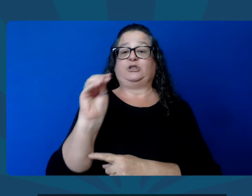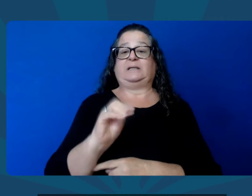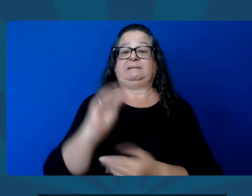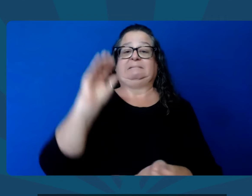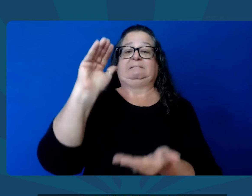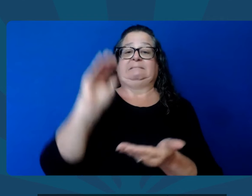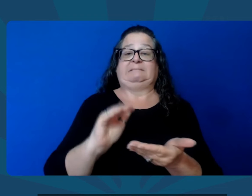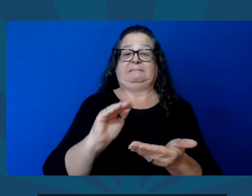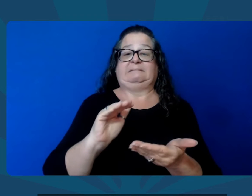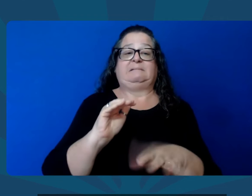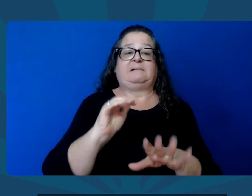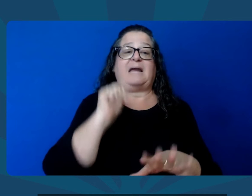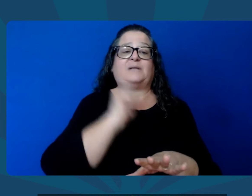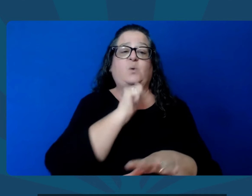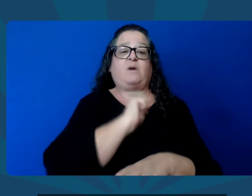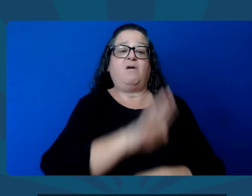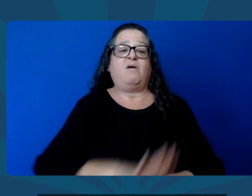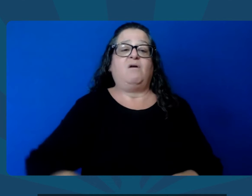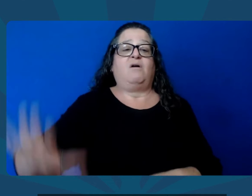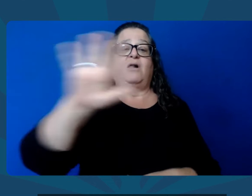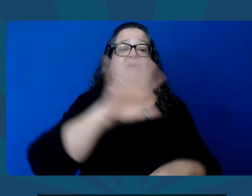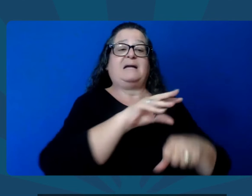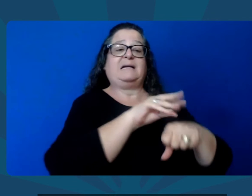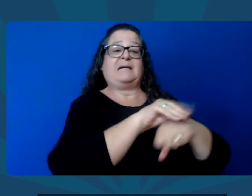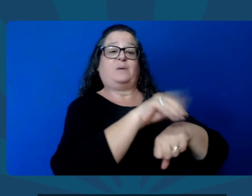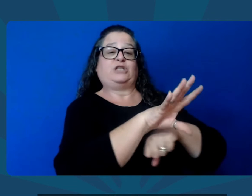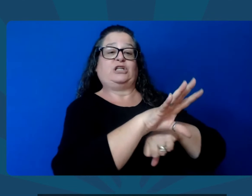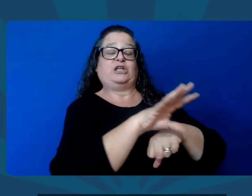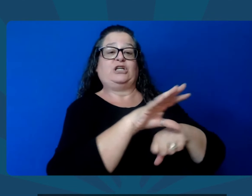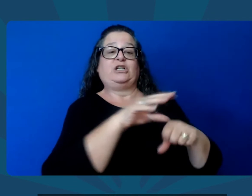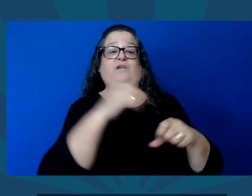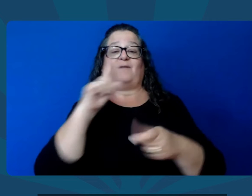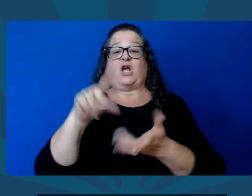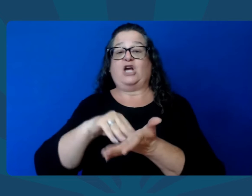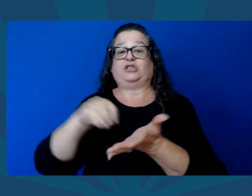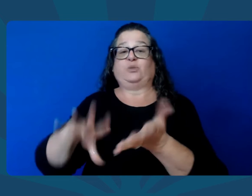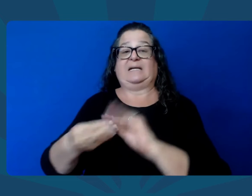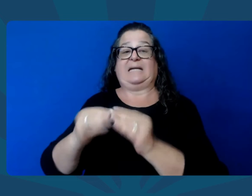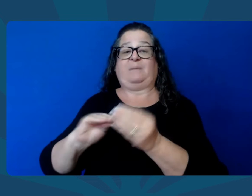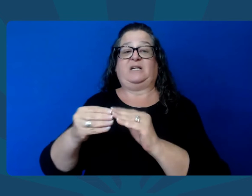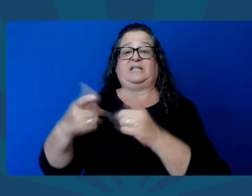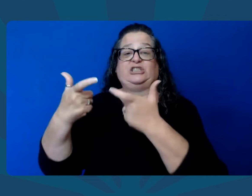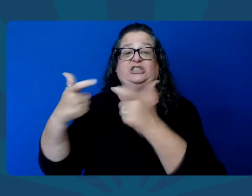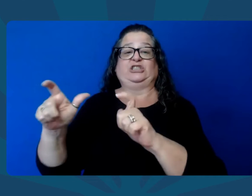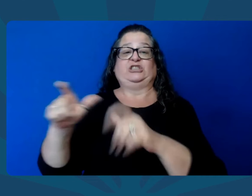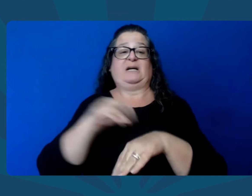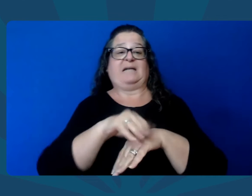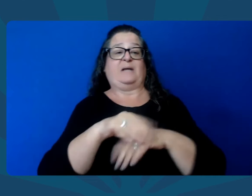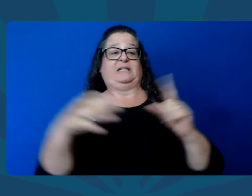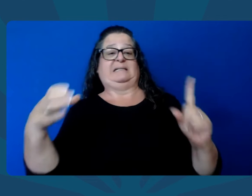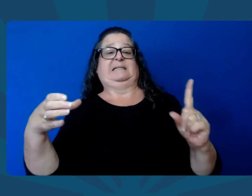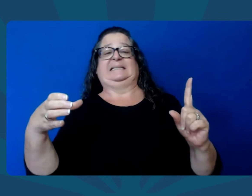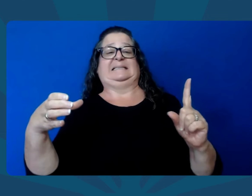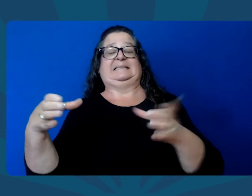services, leading to a 20% reduction in Arizona's student-to-counselor ratio.